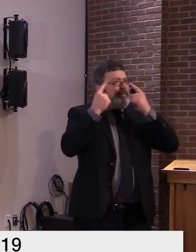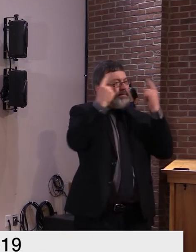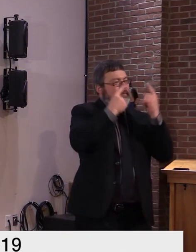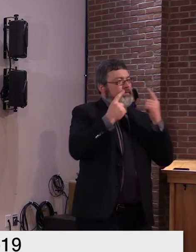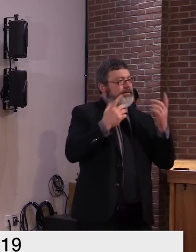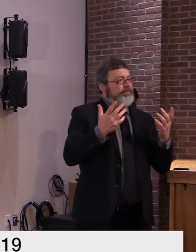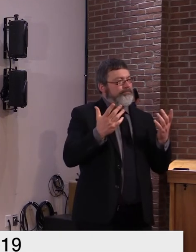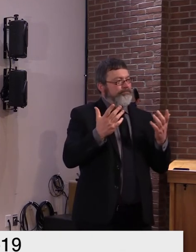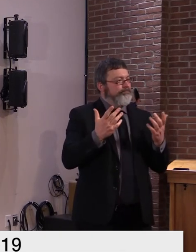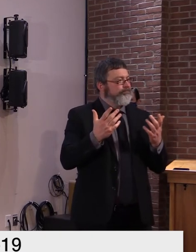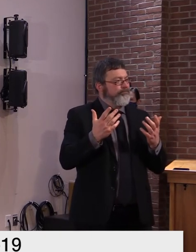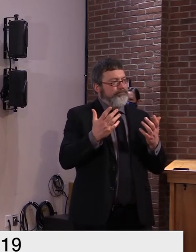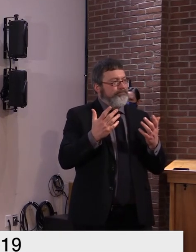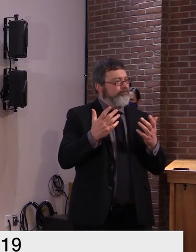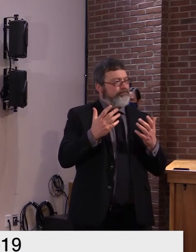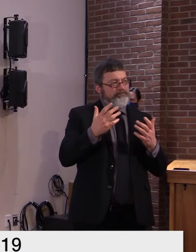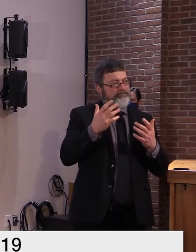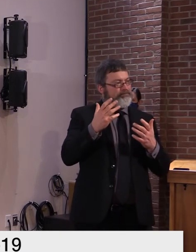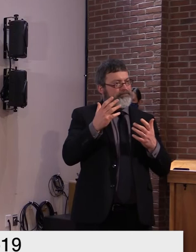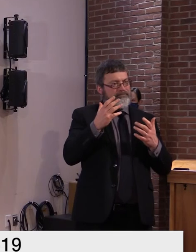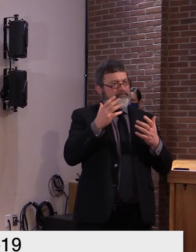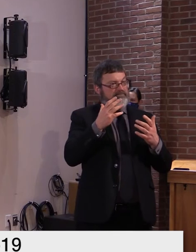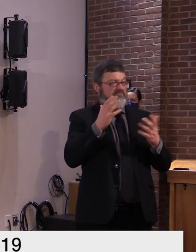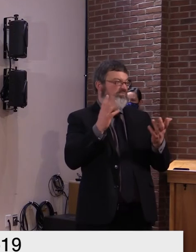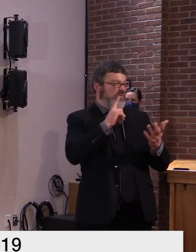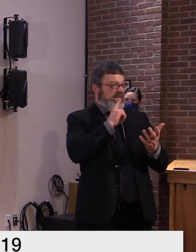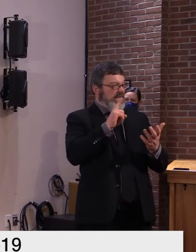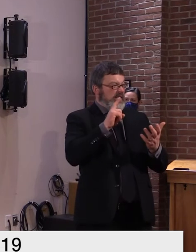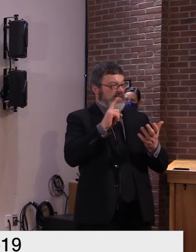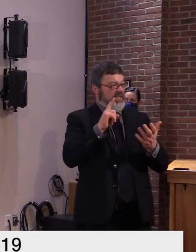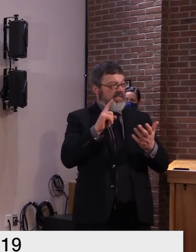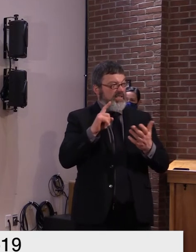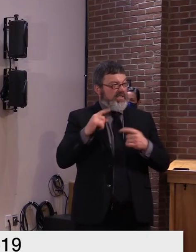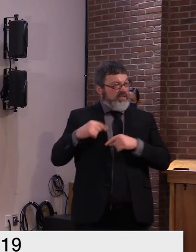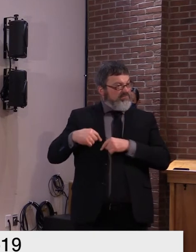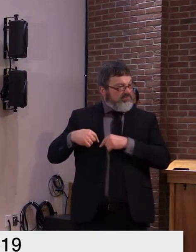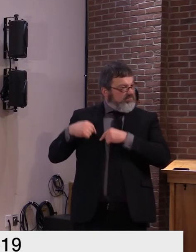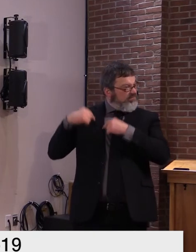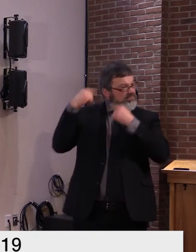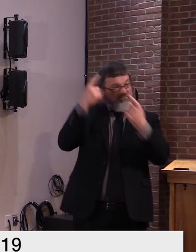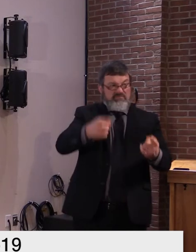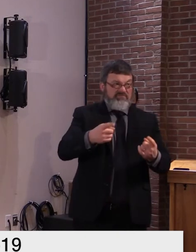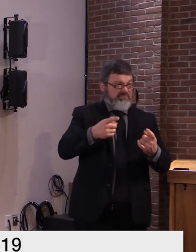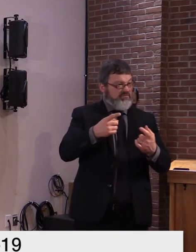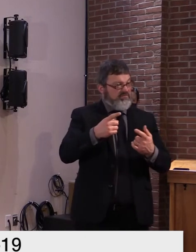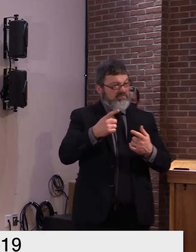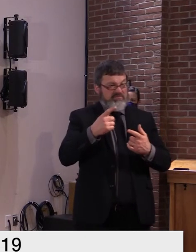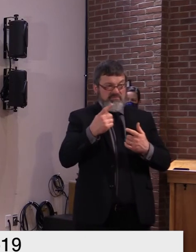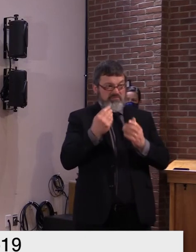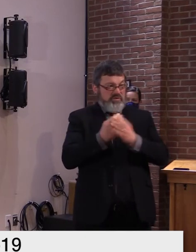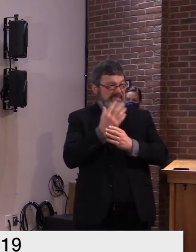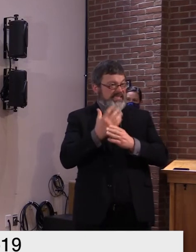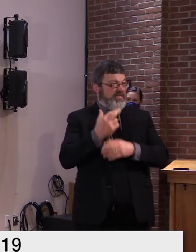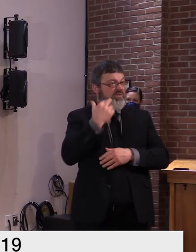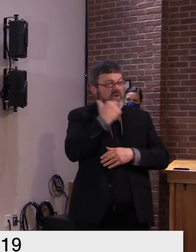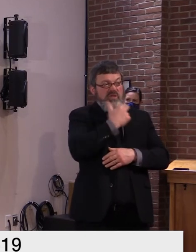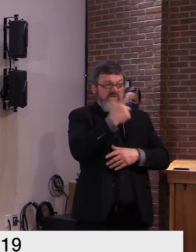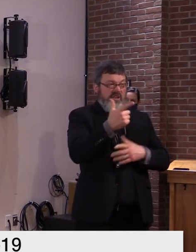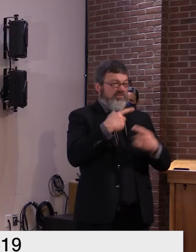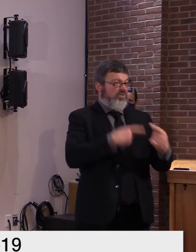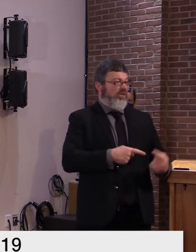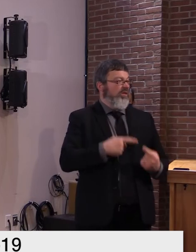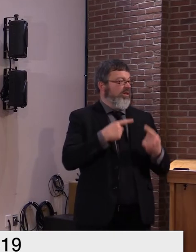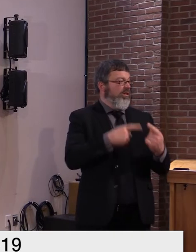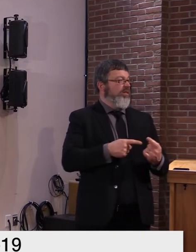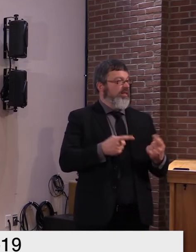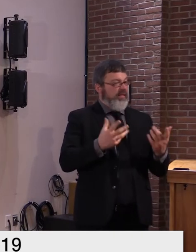few weeks, we've seen it, that the restaurants are struggling. And they're not having the clientele that they normally do. A lot of